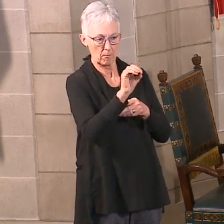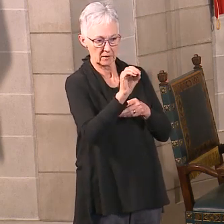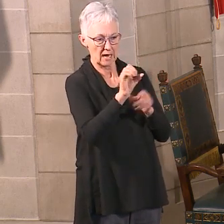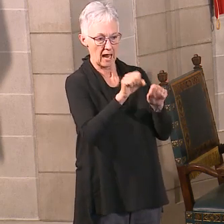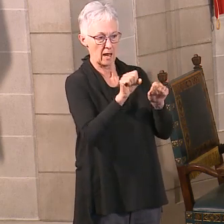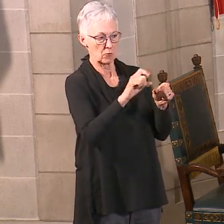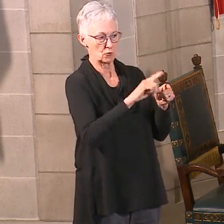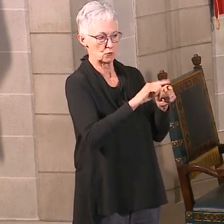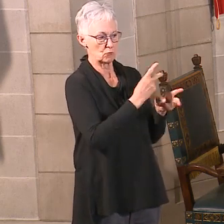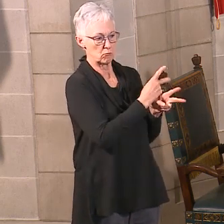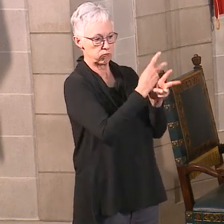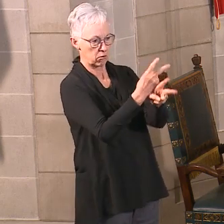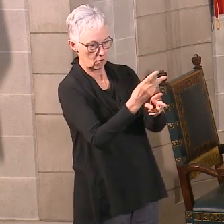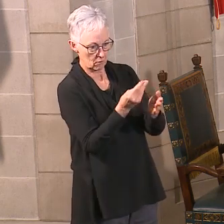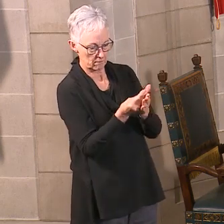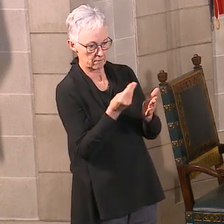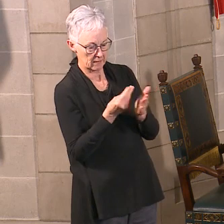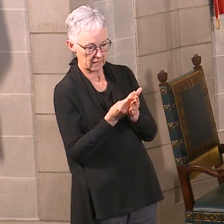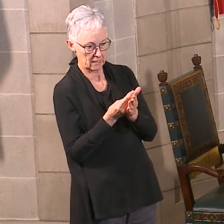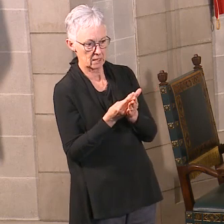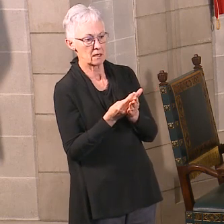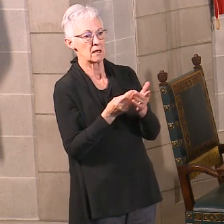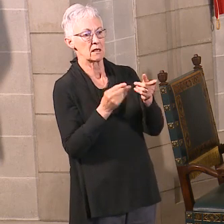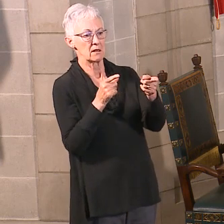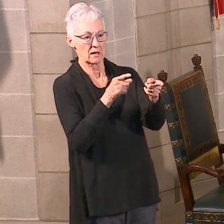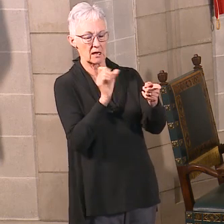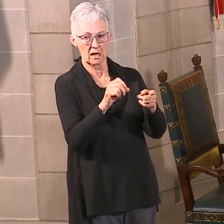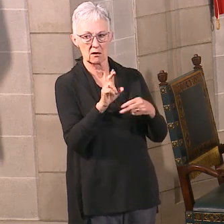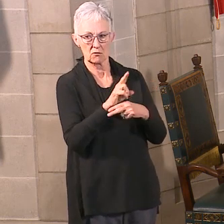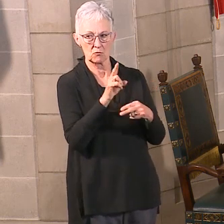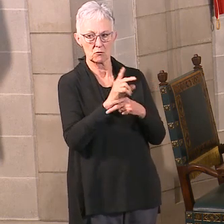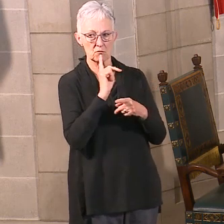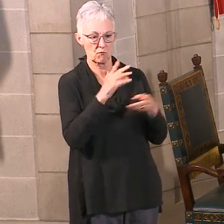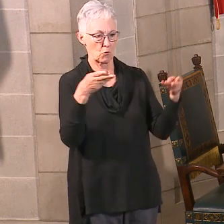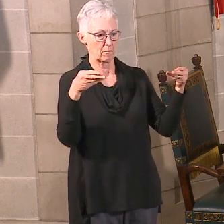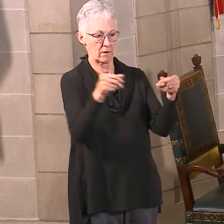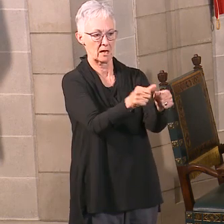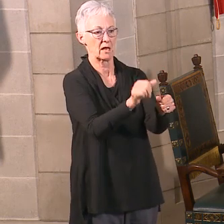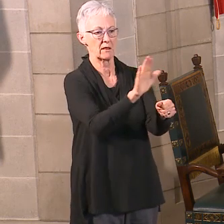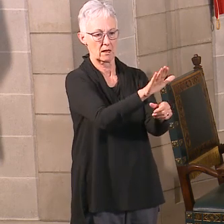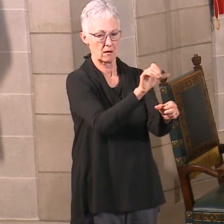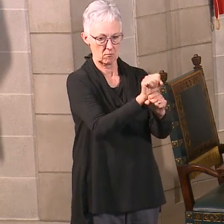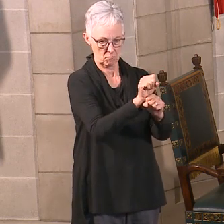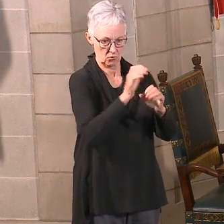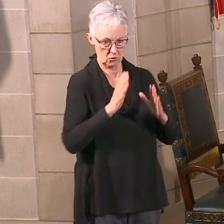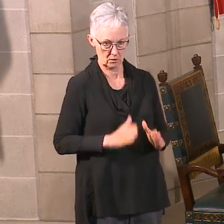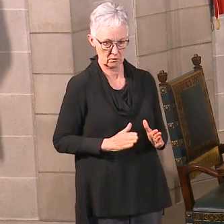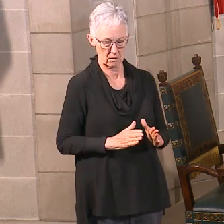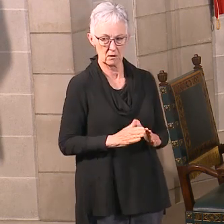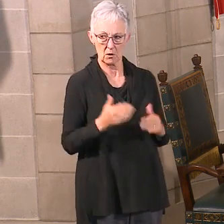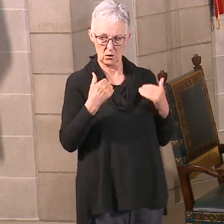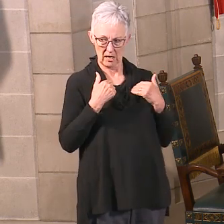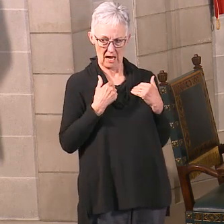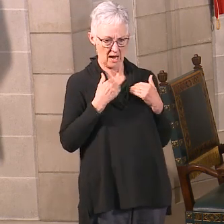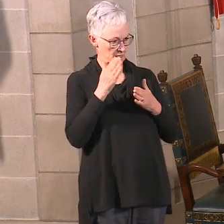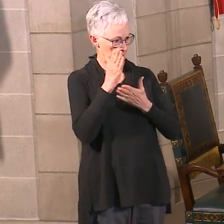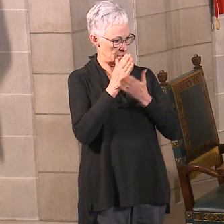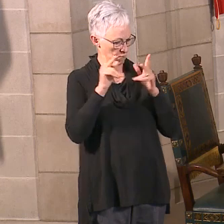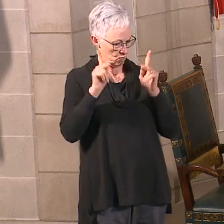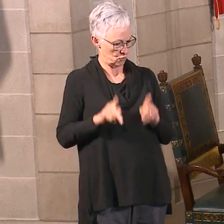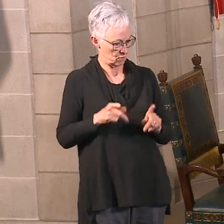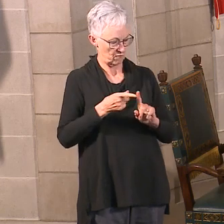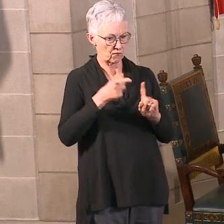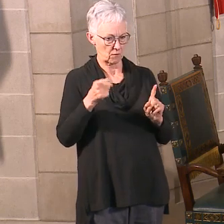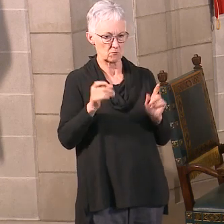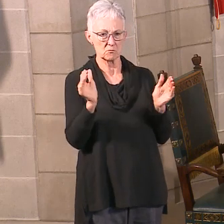we had some folks up here earlier from the Small Business Administration. Leon Milobar, for example, was here. Jeff Kanger was